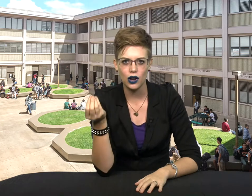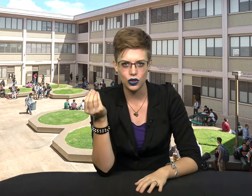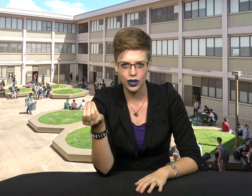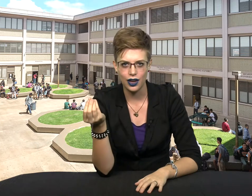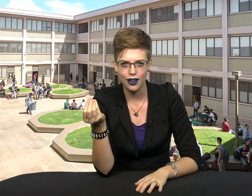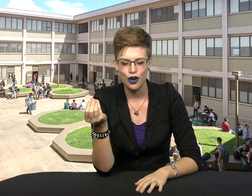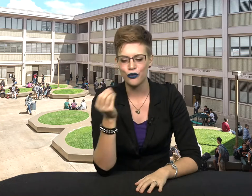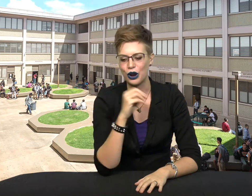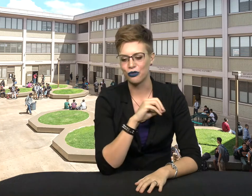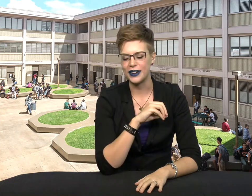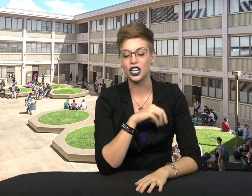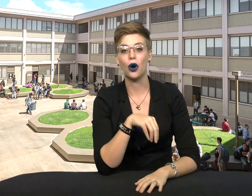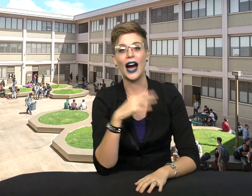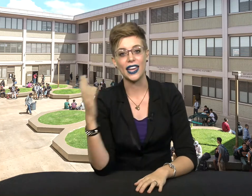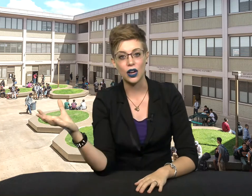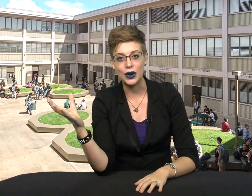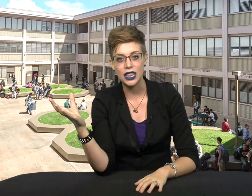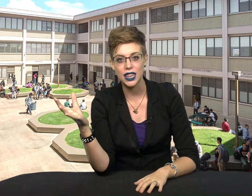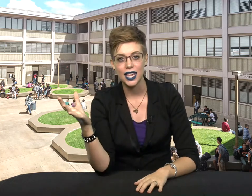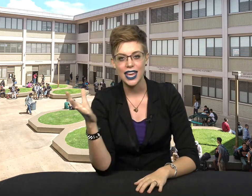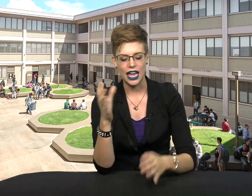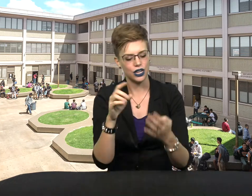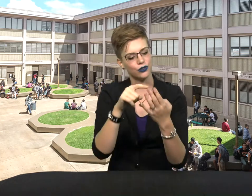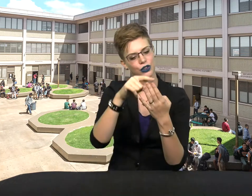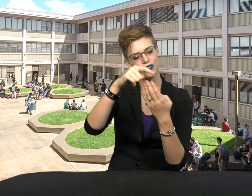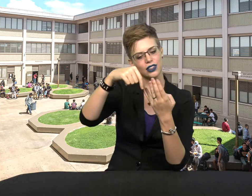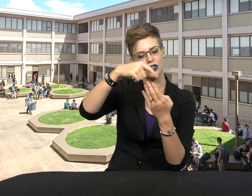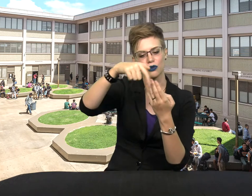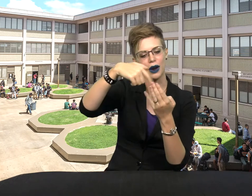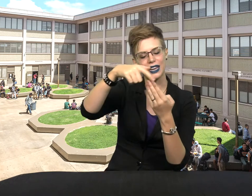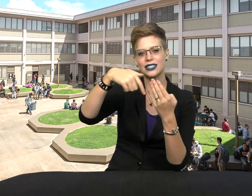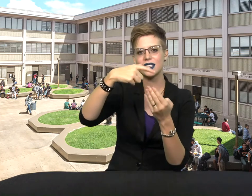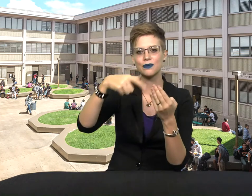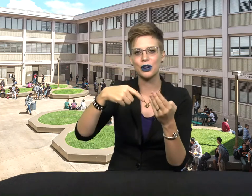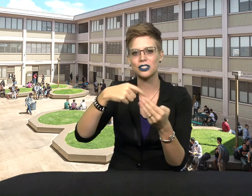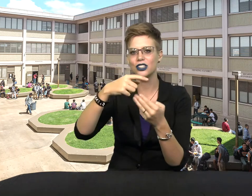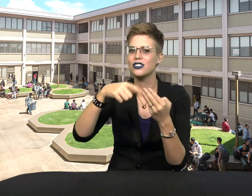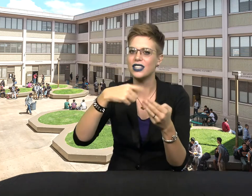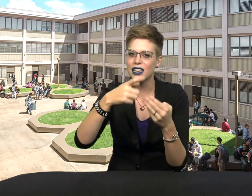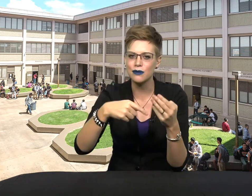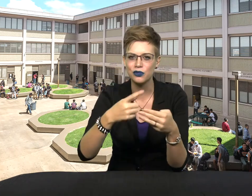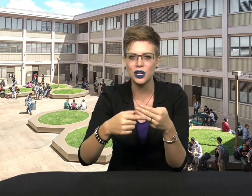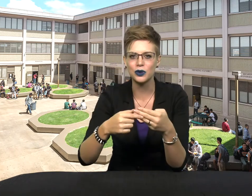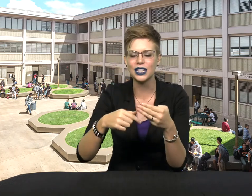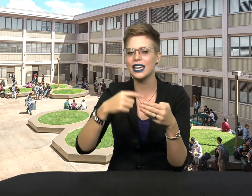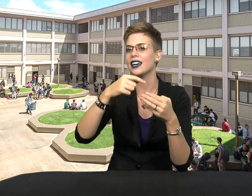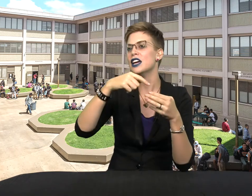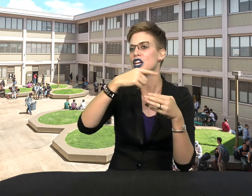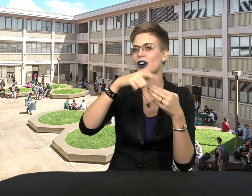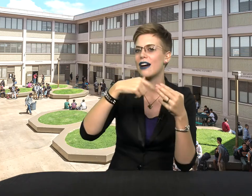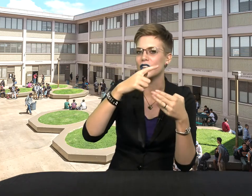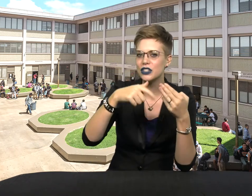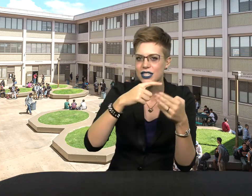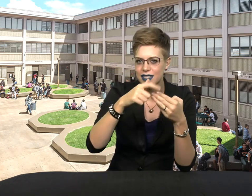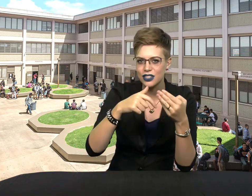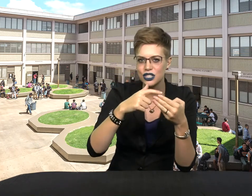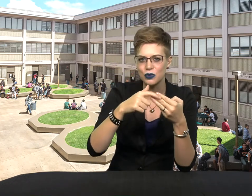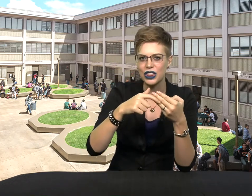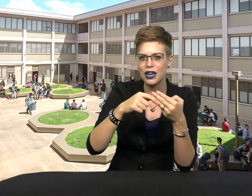looking for a friend to go hiking with and you're running into this person, you're seeing them frequently, you're having good discussions with them,